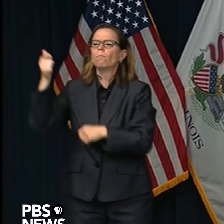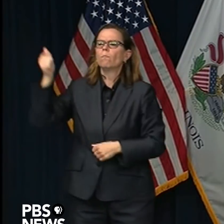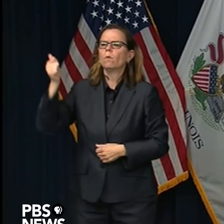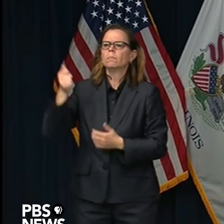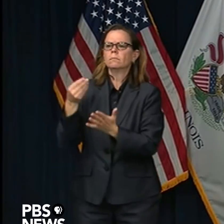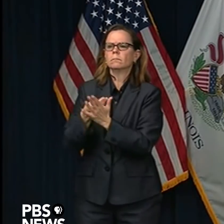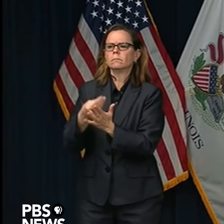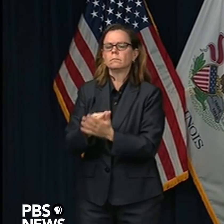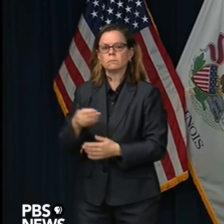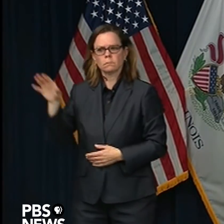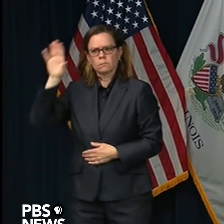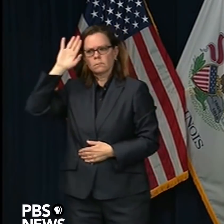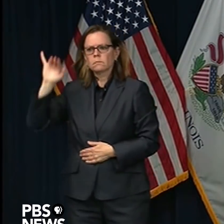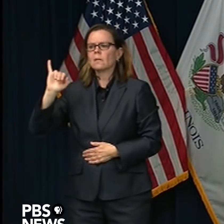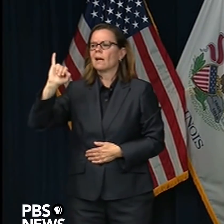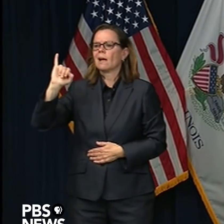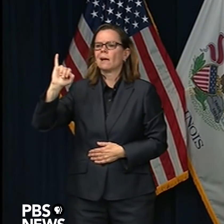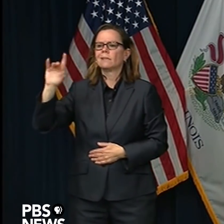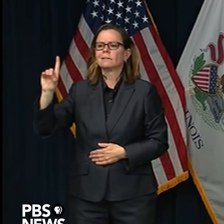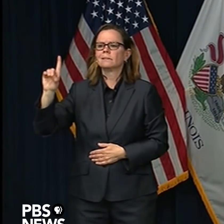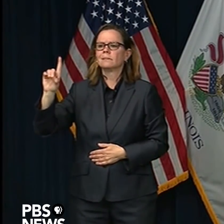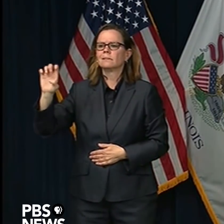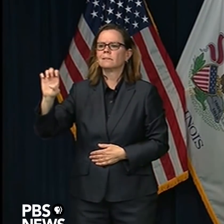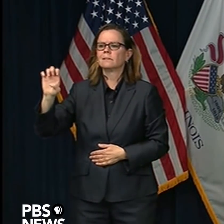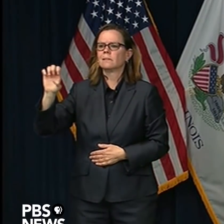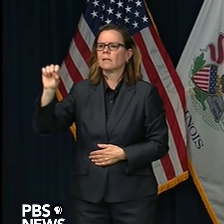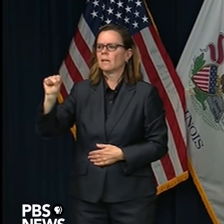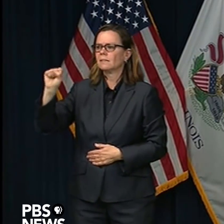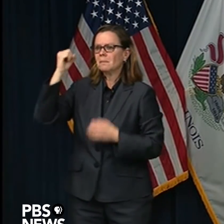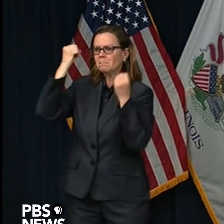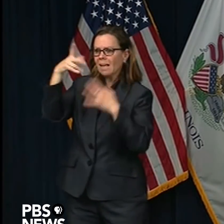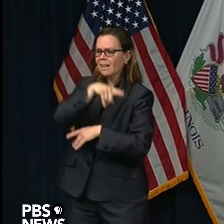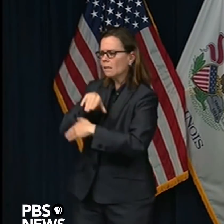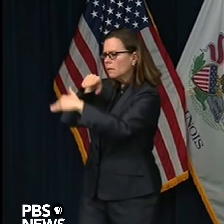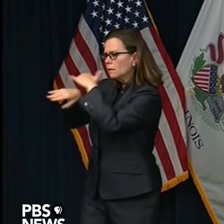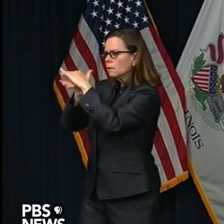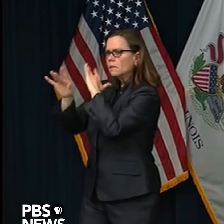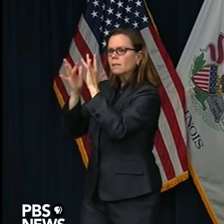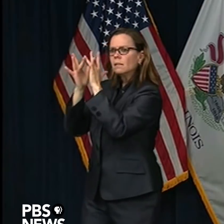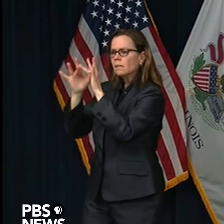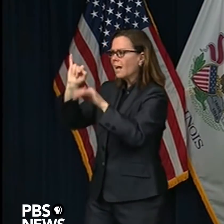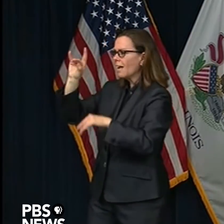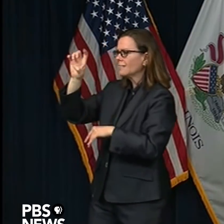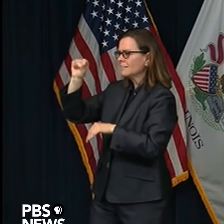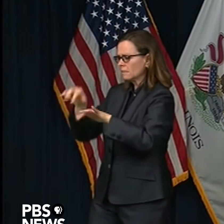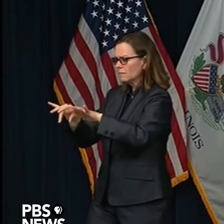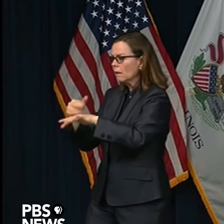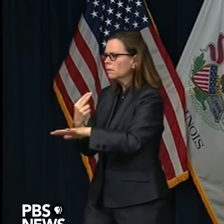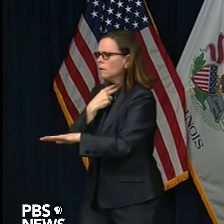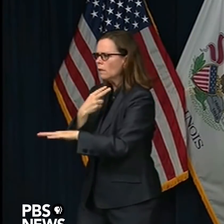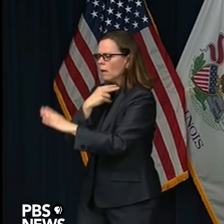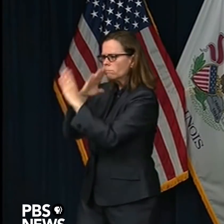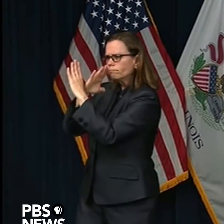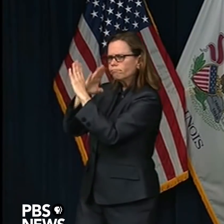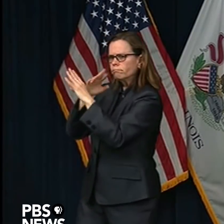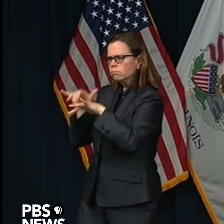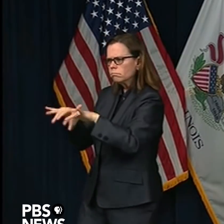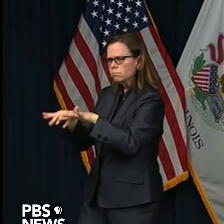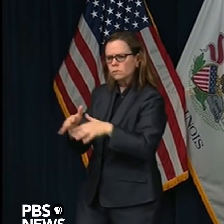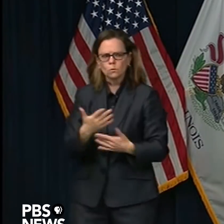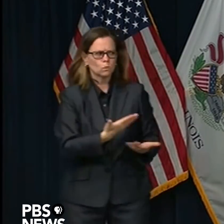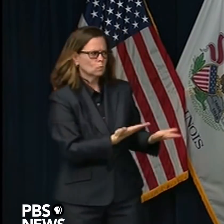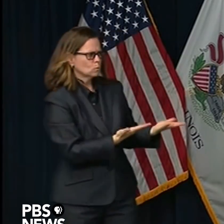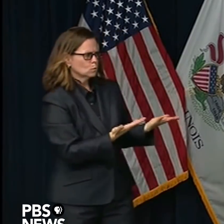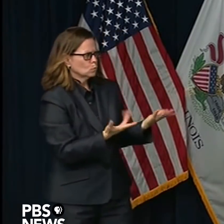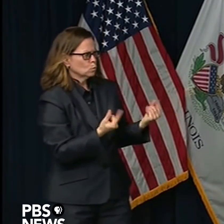yet allowed them access to apply. Is there a time frame on when this will happen? Any advice for these people? Well, there are federal benefits, you're right, that were provided in